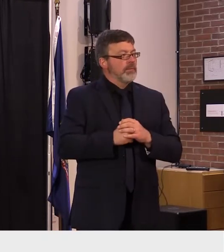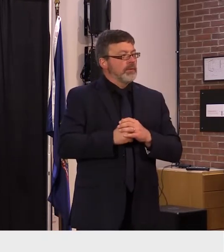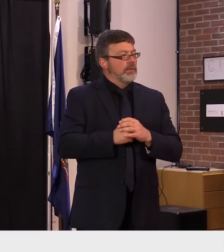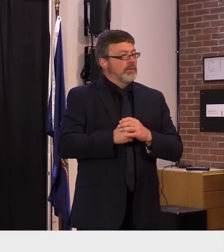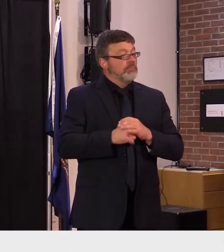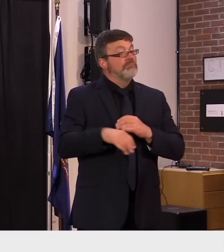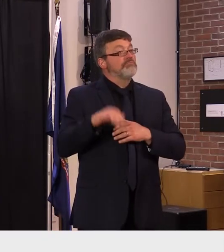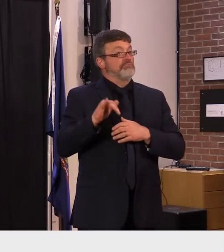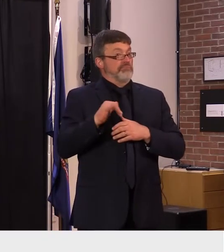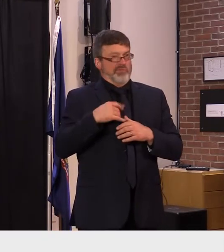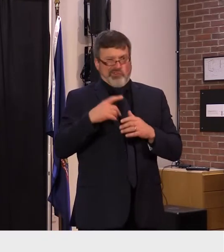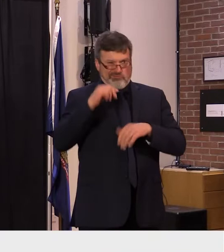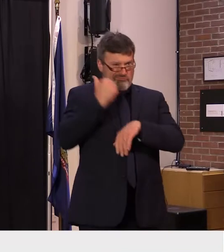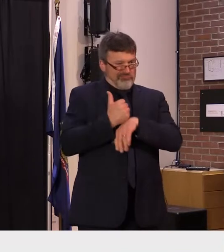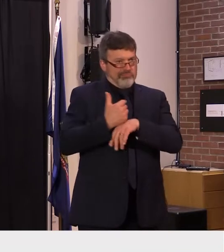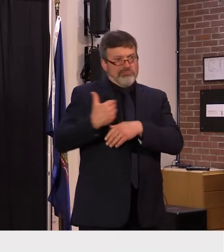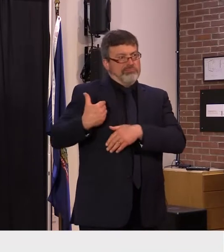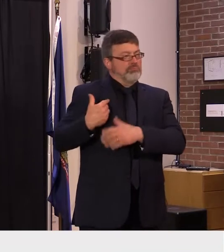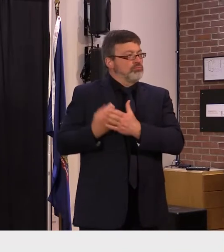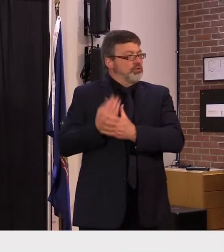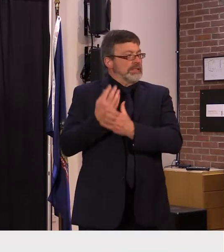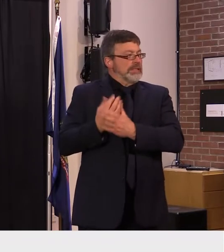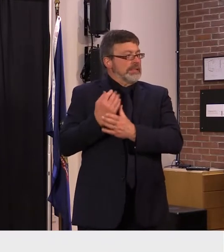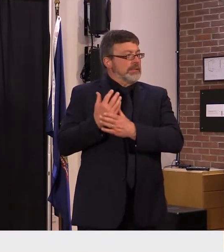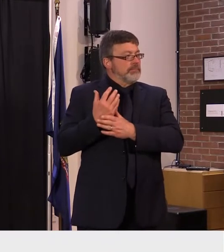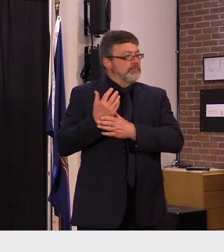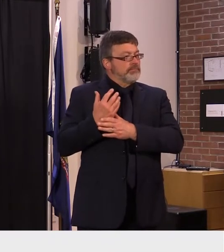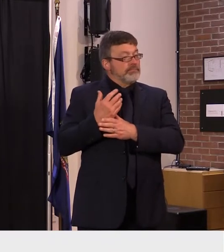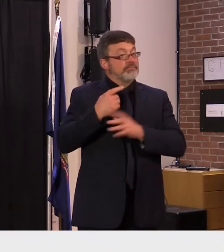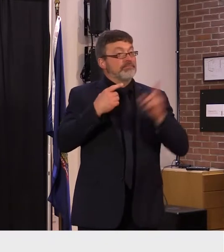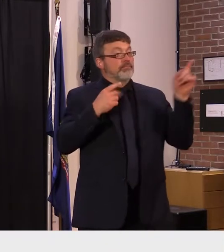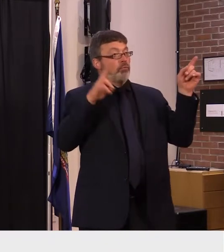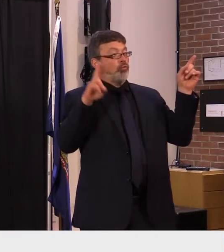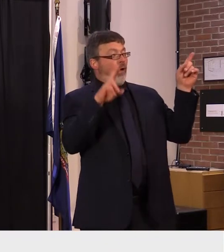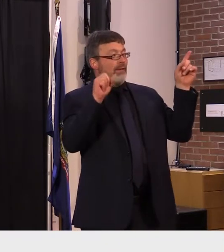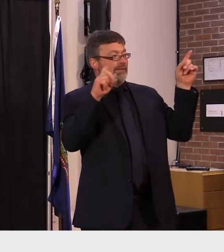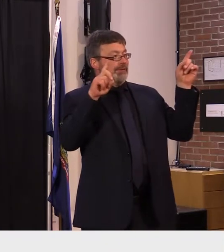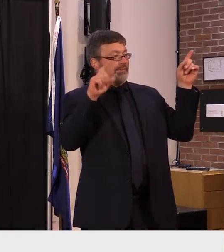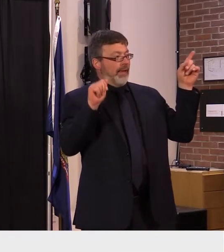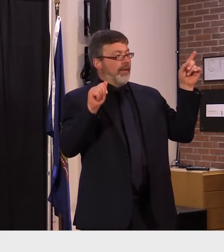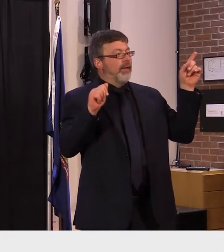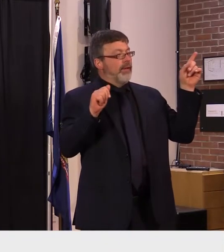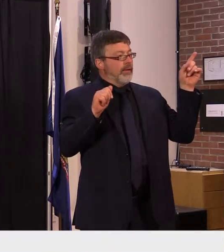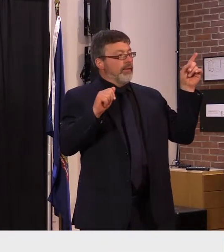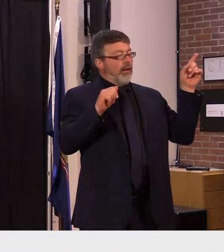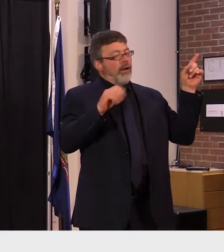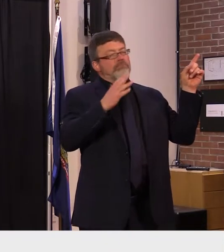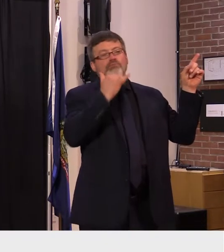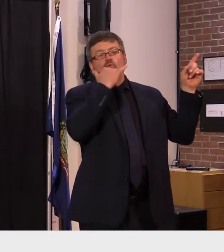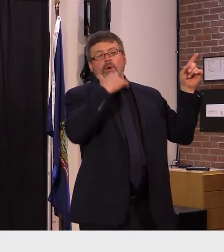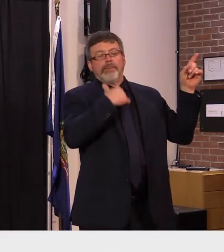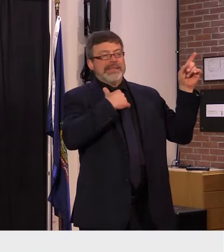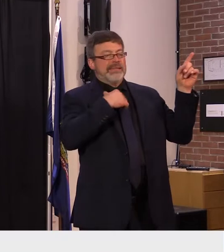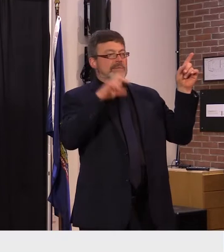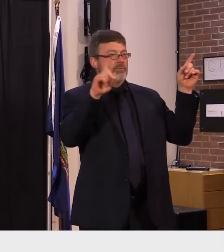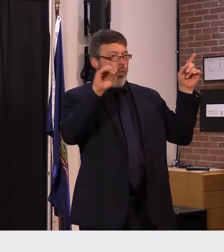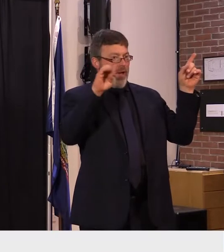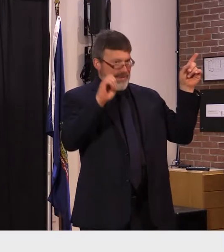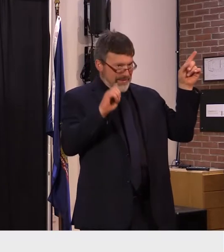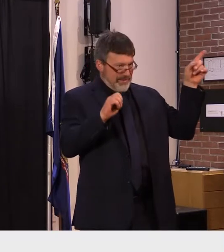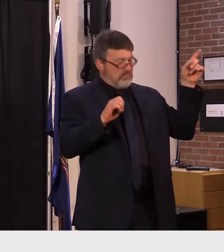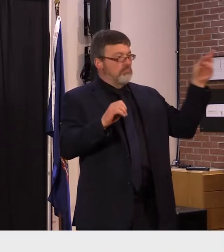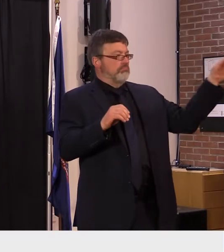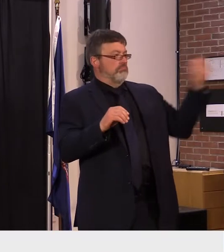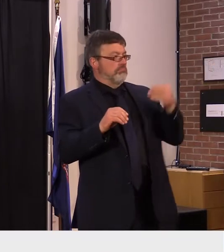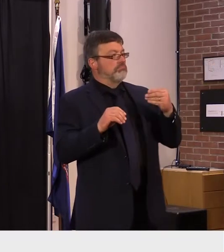that plan was ultimately approved by the u.s department of education last december and now every single school district in the state has a education recovery